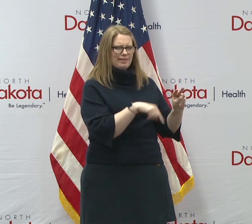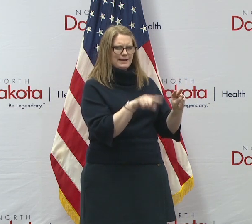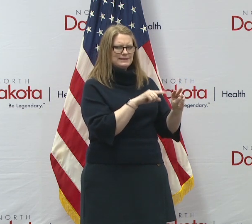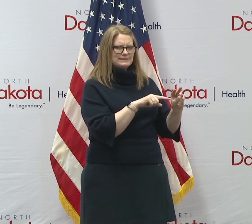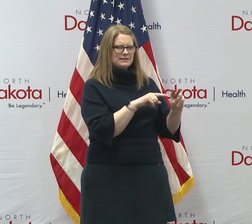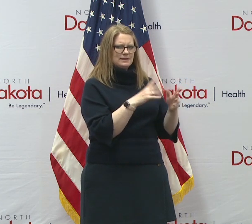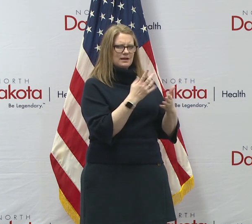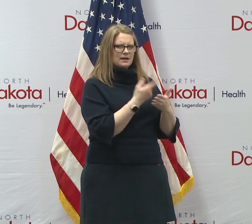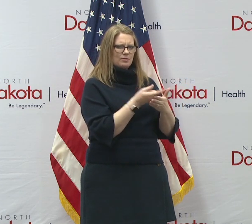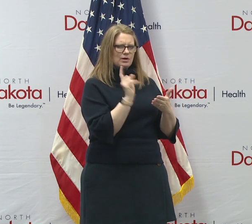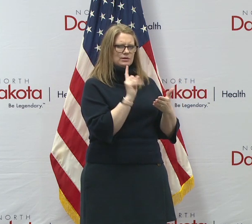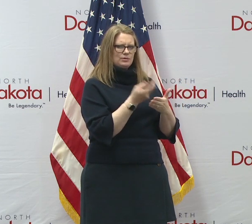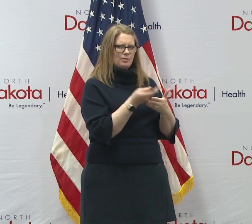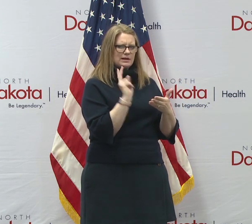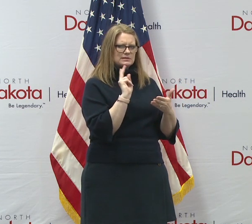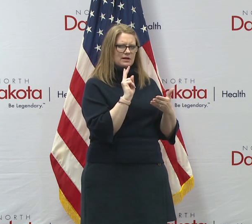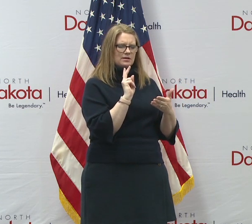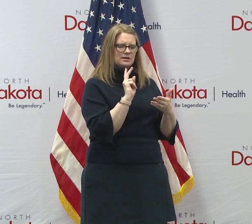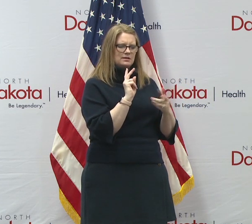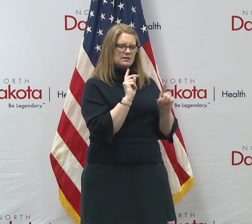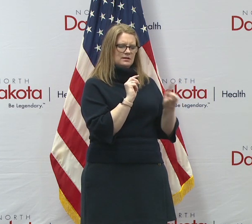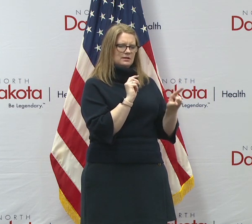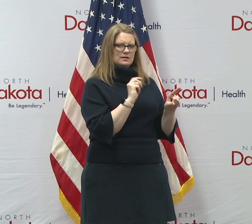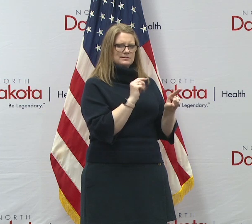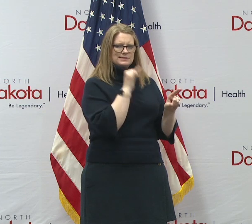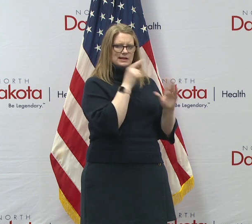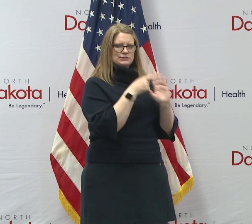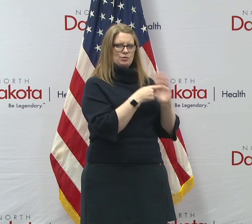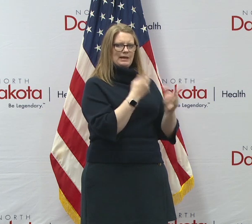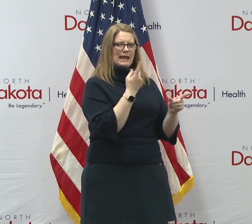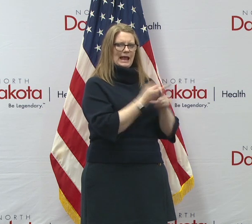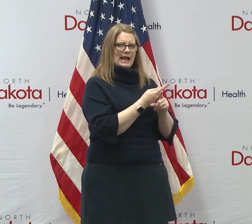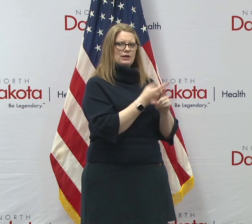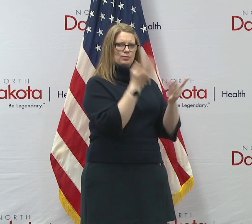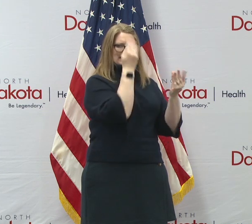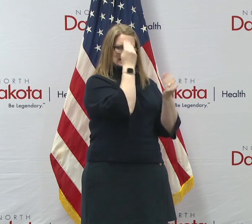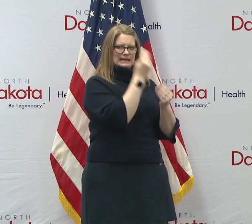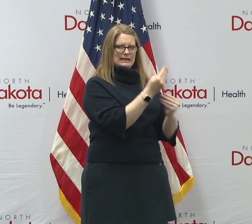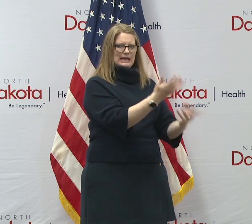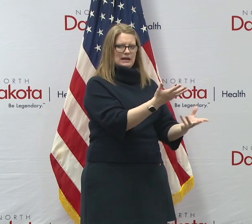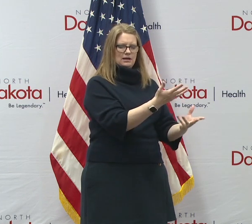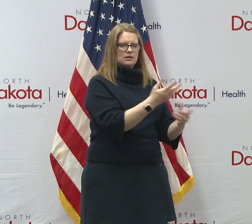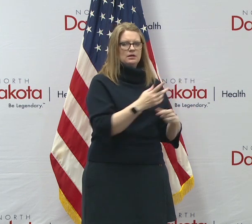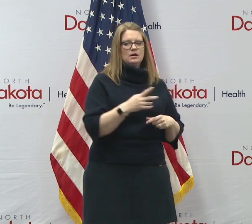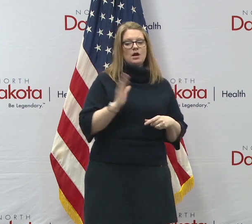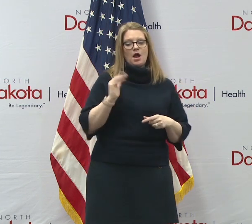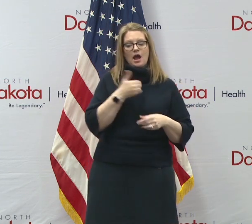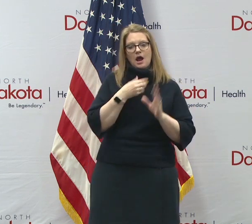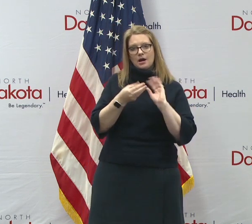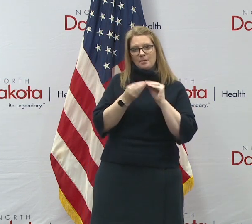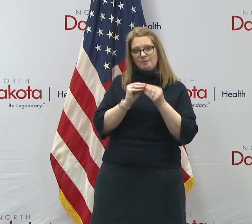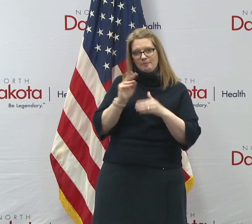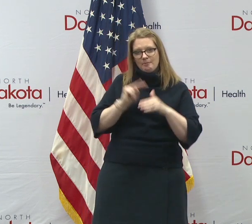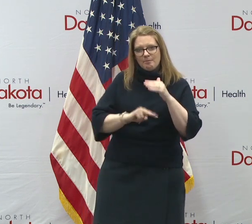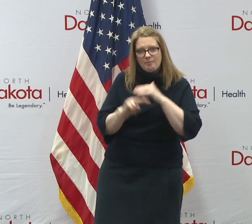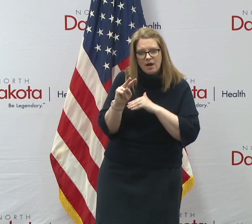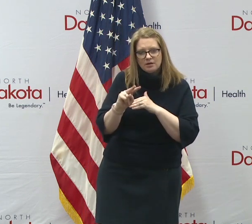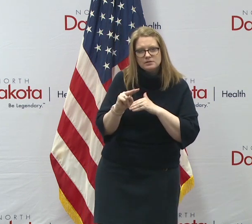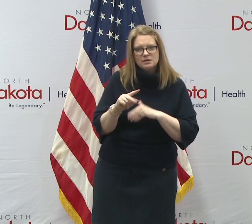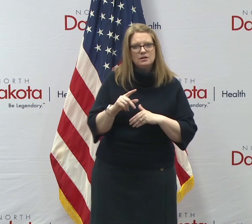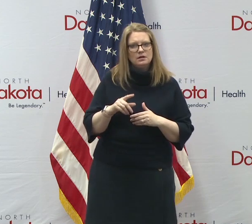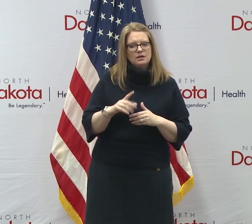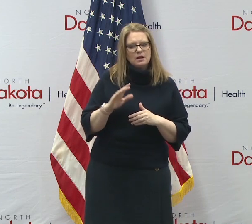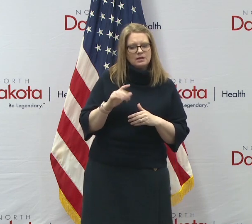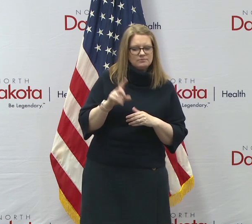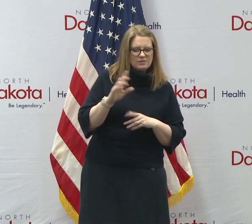you know, a week or two ago, but they're not reflective of the data. So we continue to work, uh, with our models. We did have a modeling of the team that's